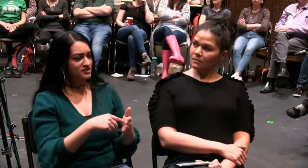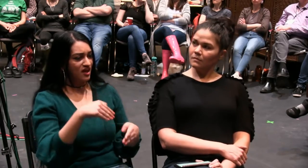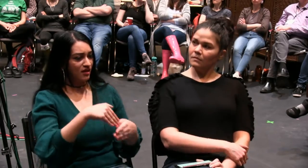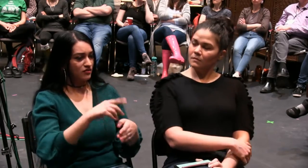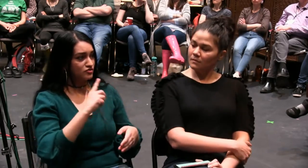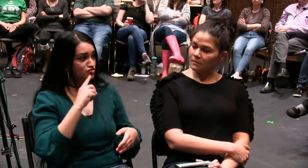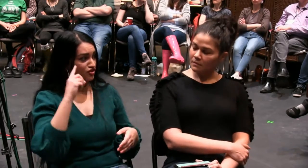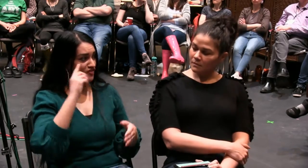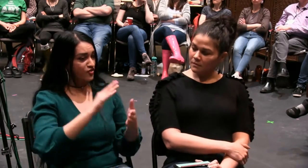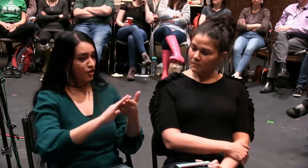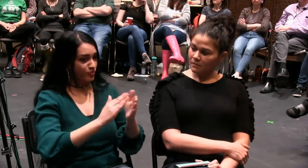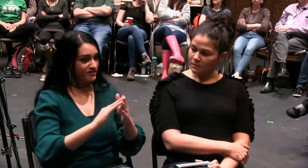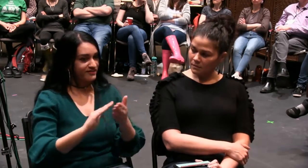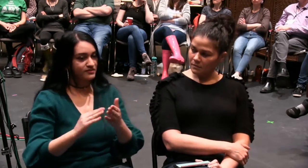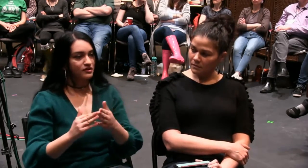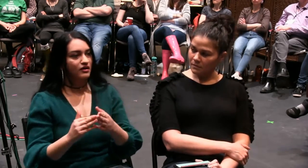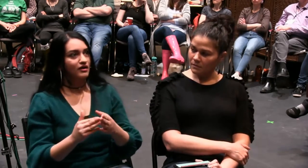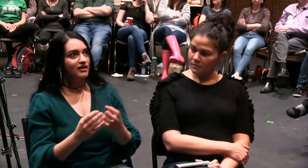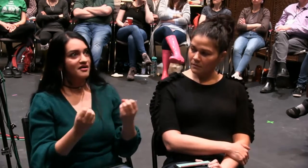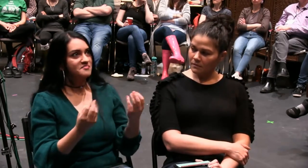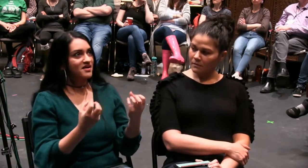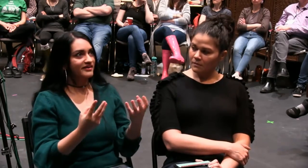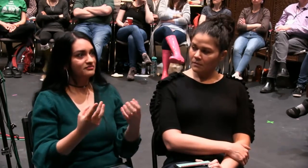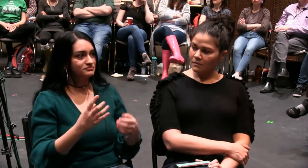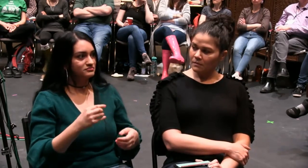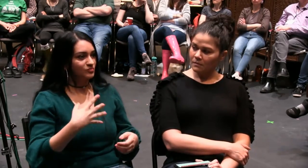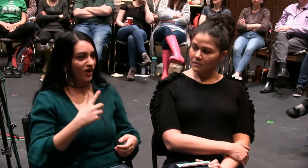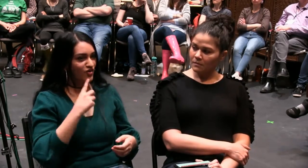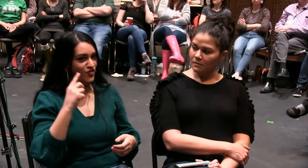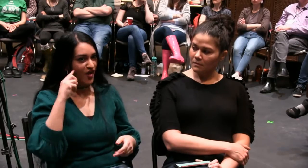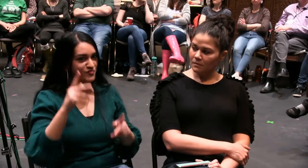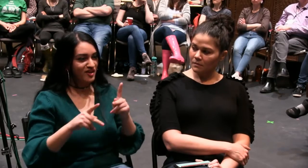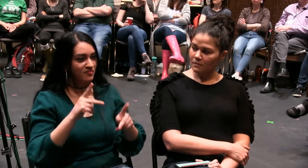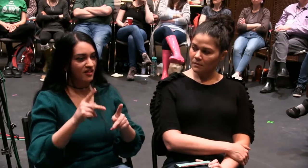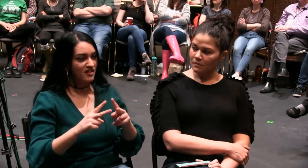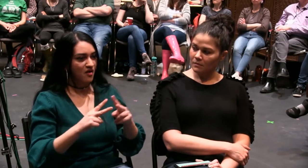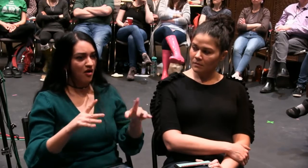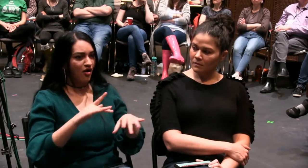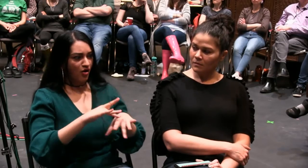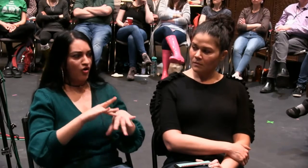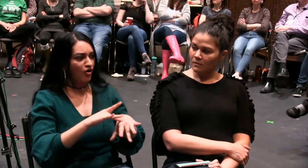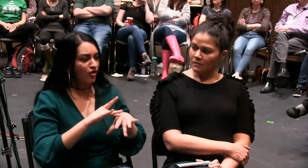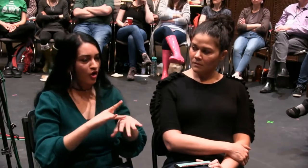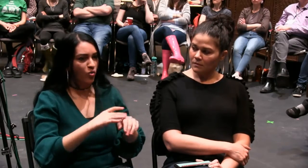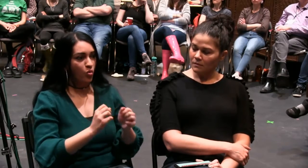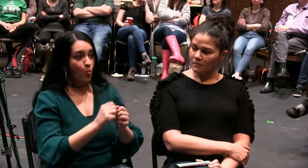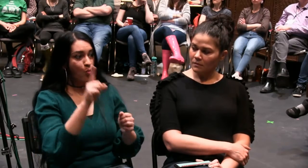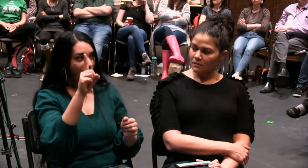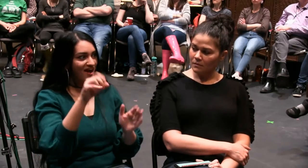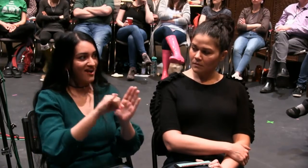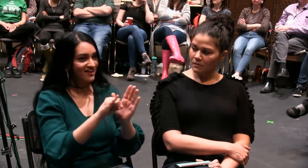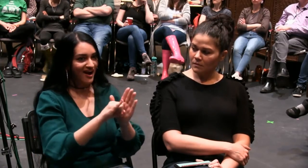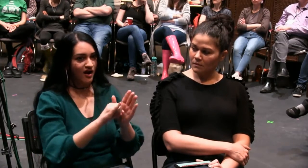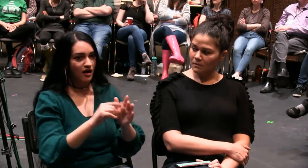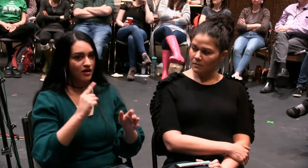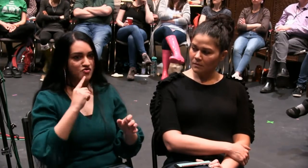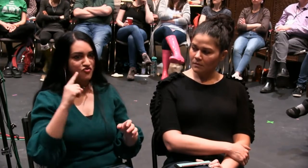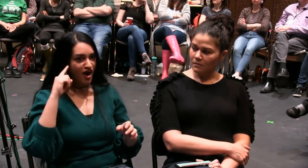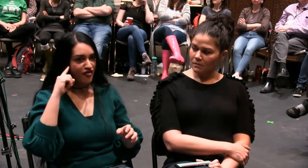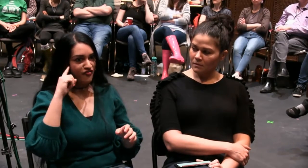One thing I've noticed in the deaf community is white deaf people seem to